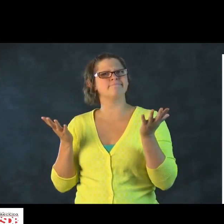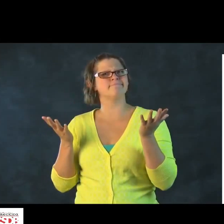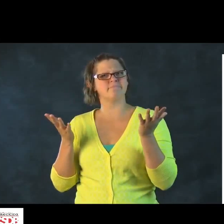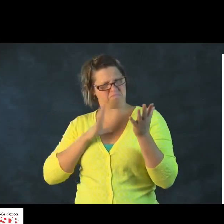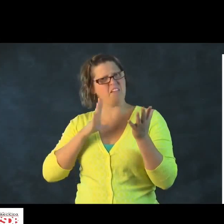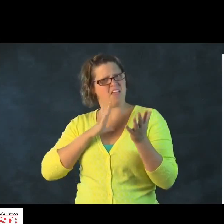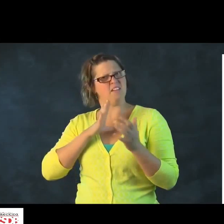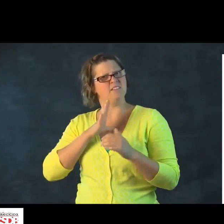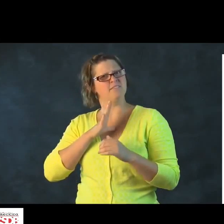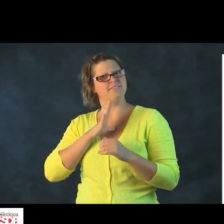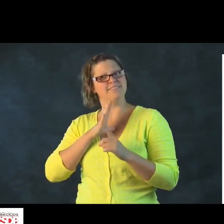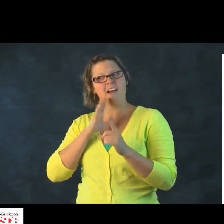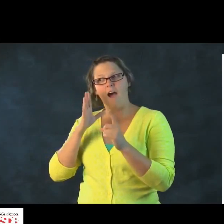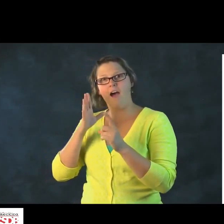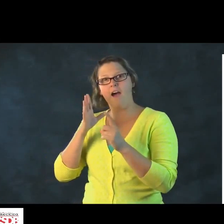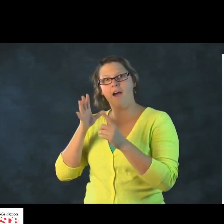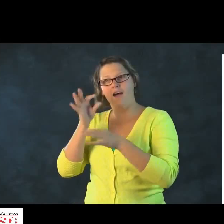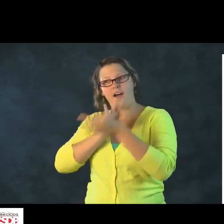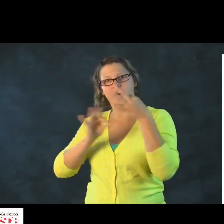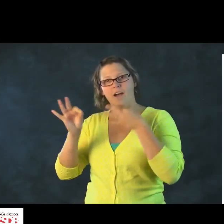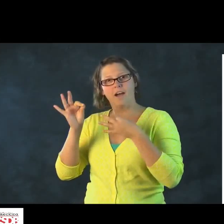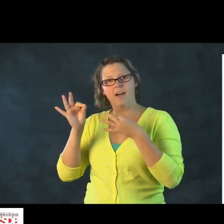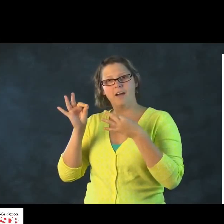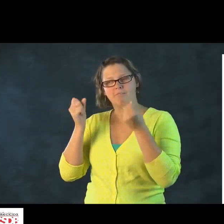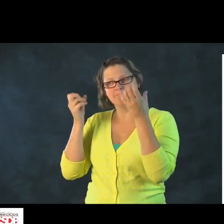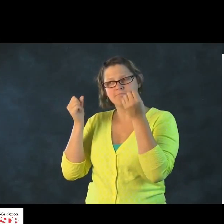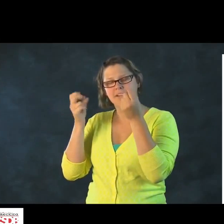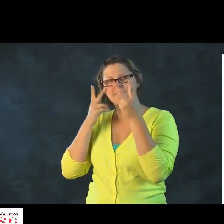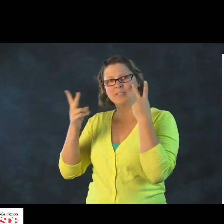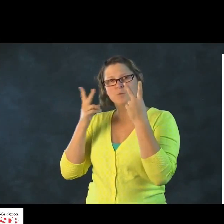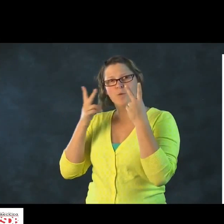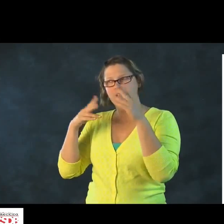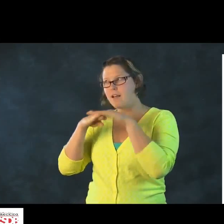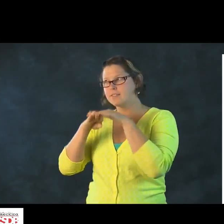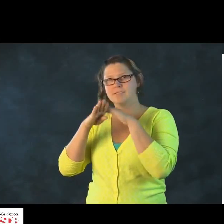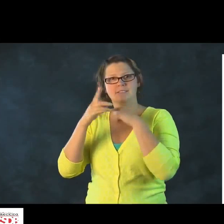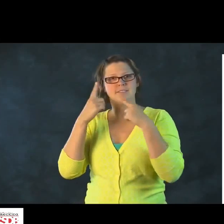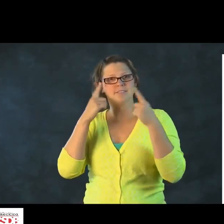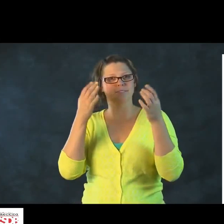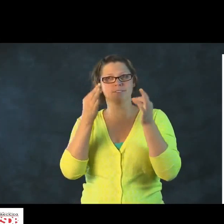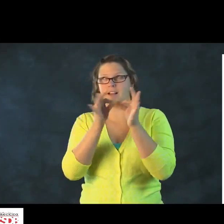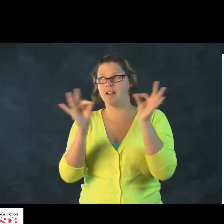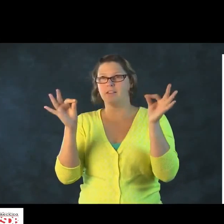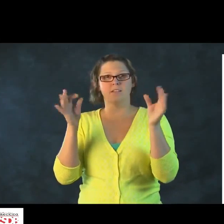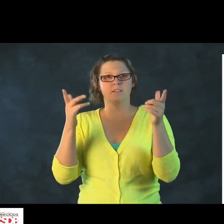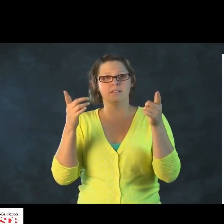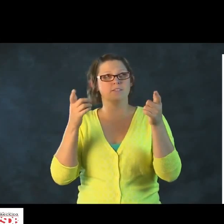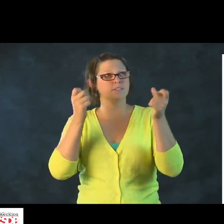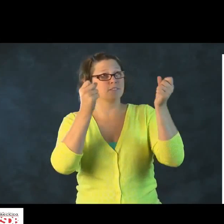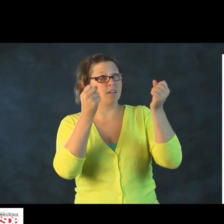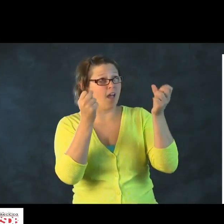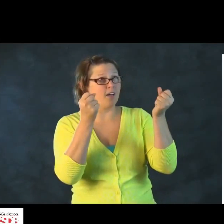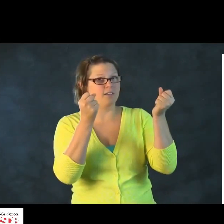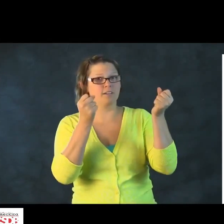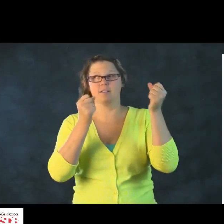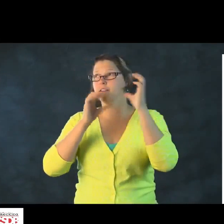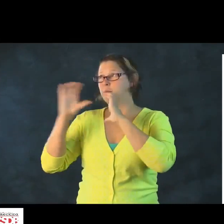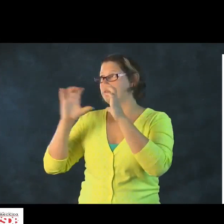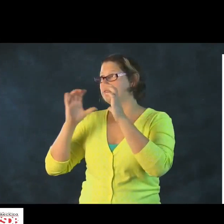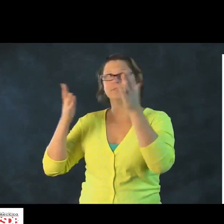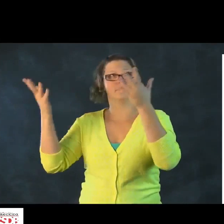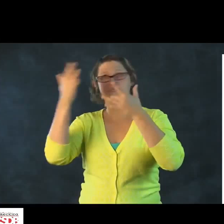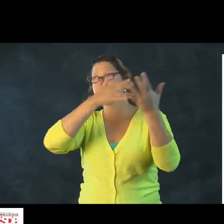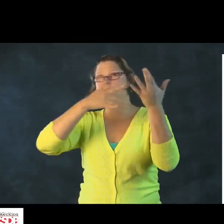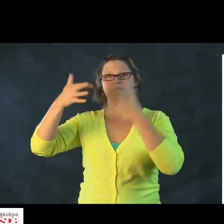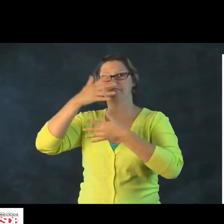Now, deaf children, obviously, can't hear what's around them. But in lieu of that, you can make things visually accessible